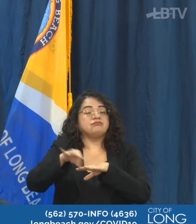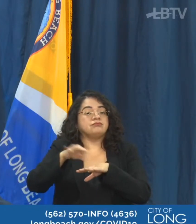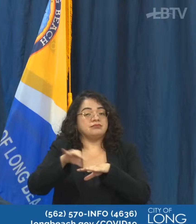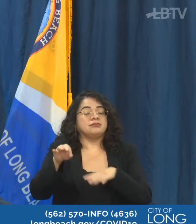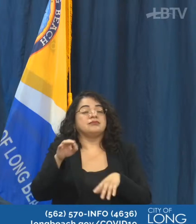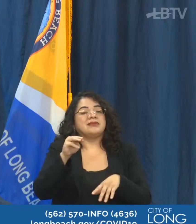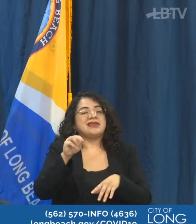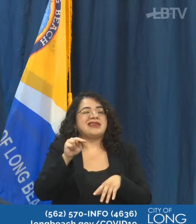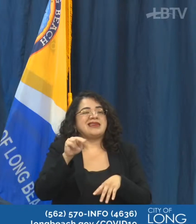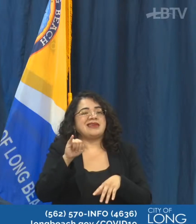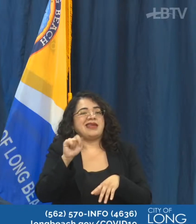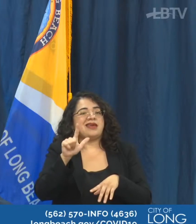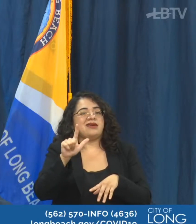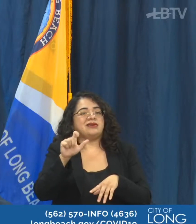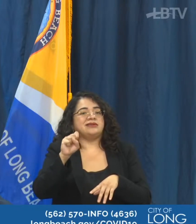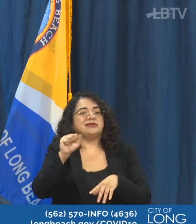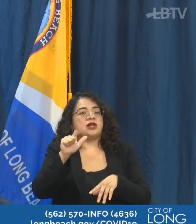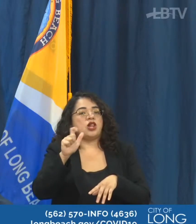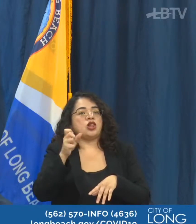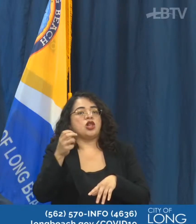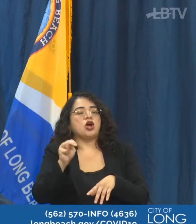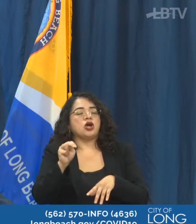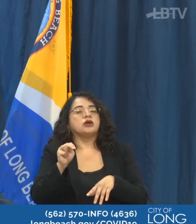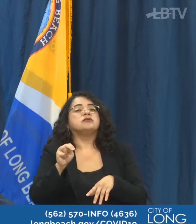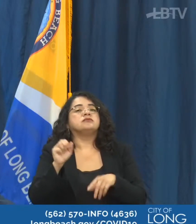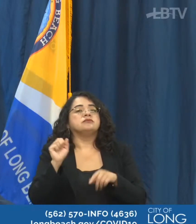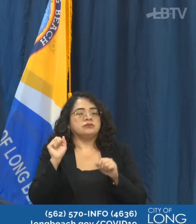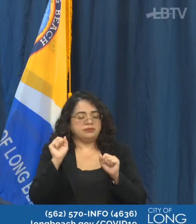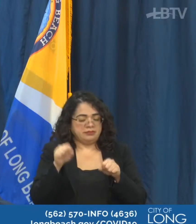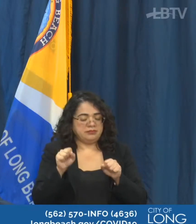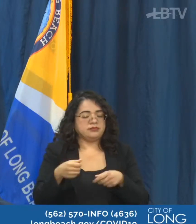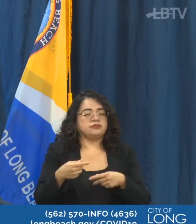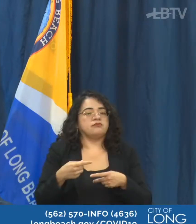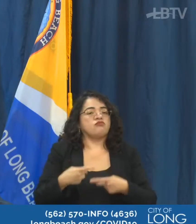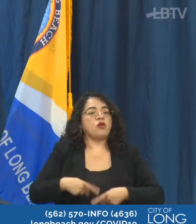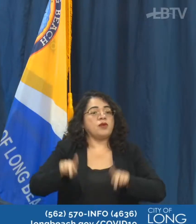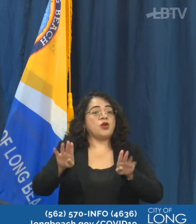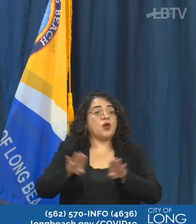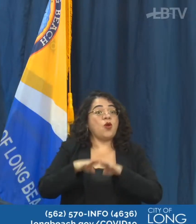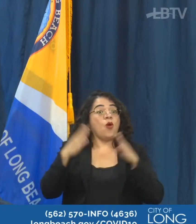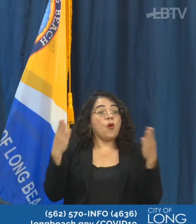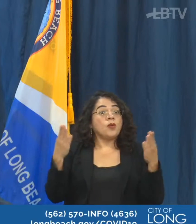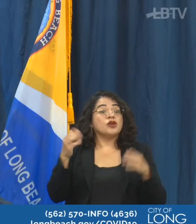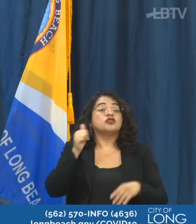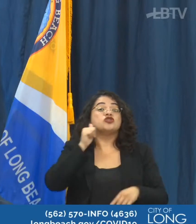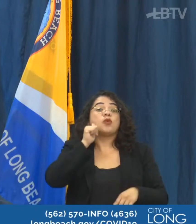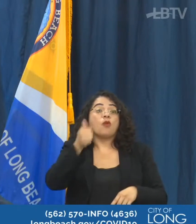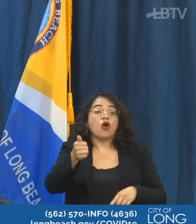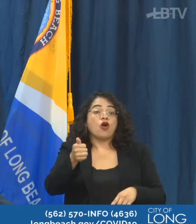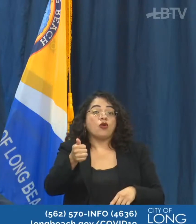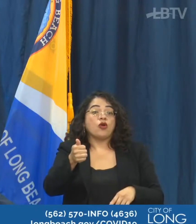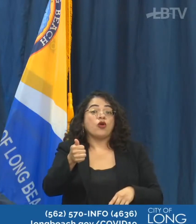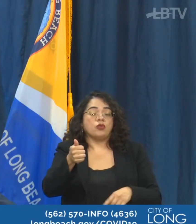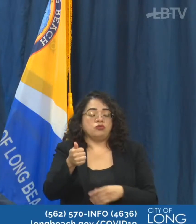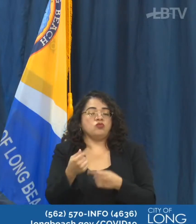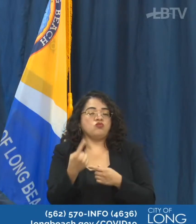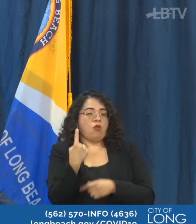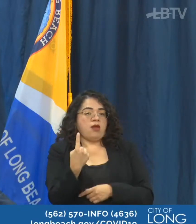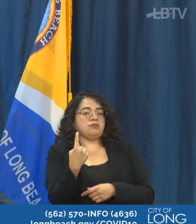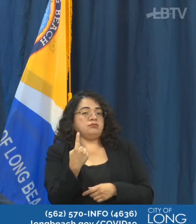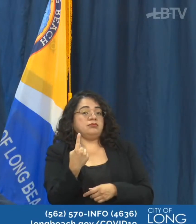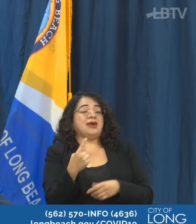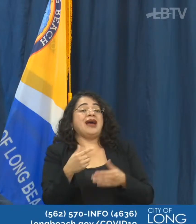grooming industry are being allowed to open tomorrow. The rest will open the following Friday and I'll explain that in a minute